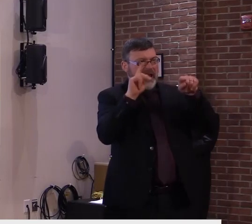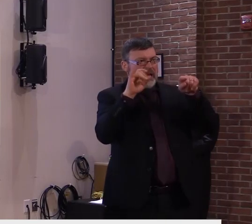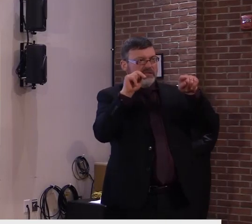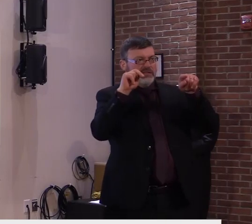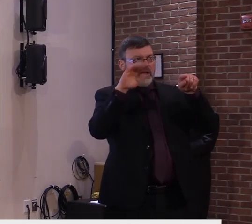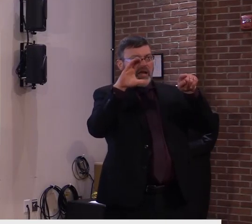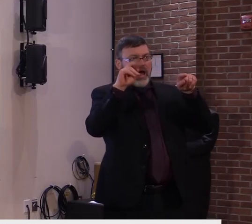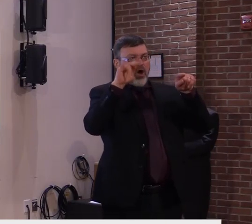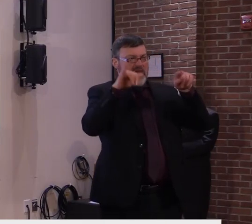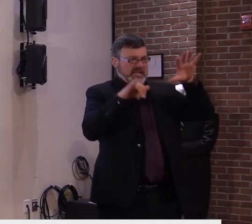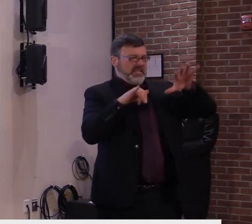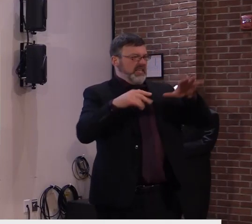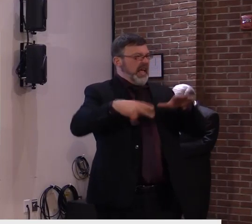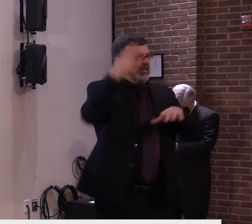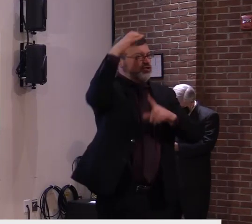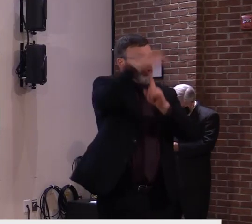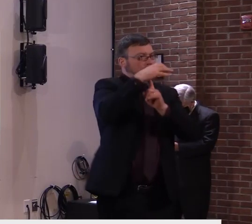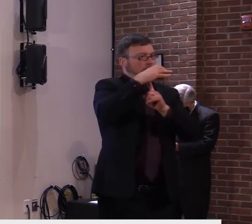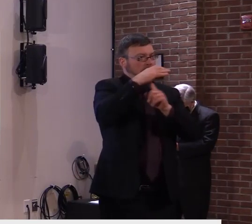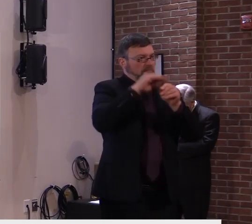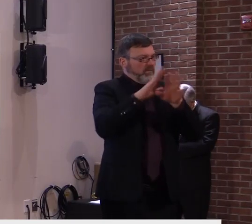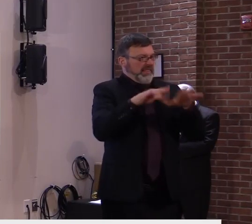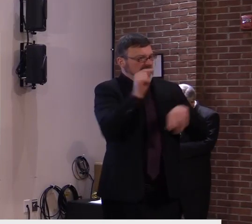community transmission of infection.